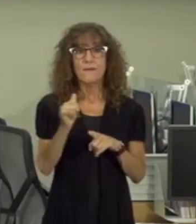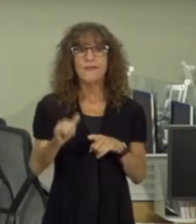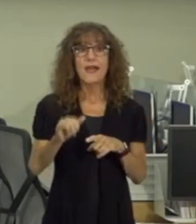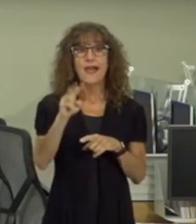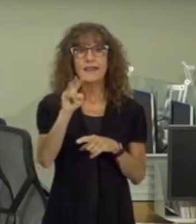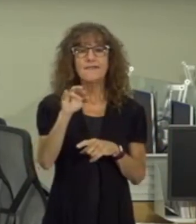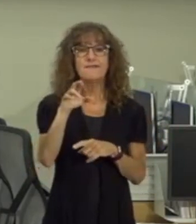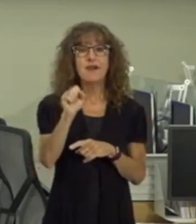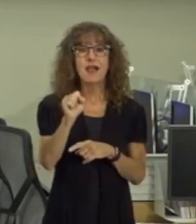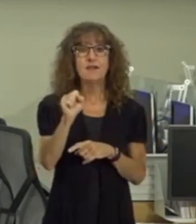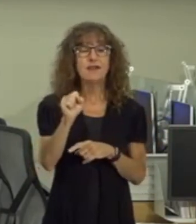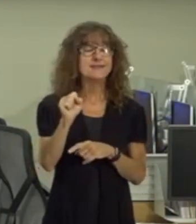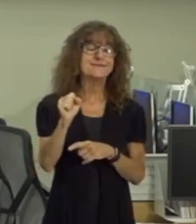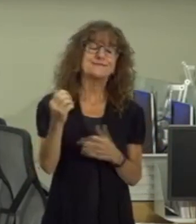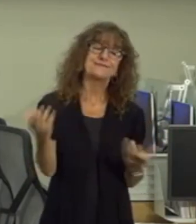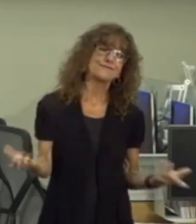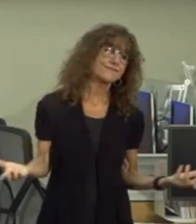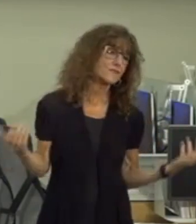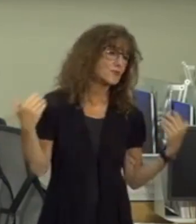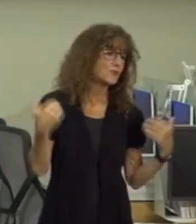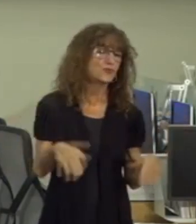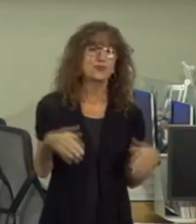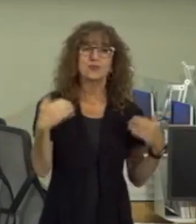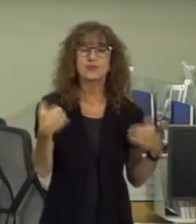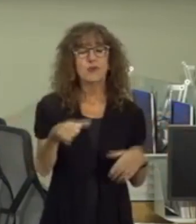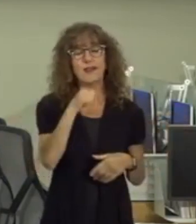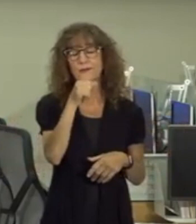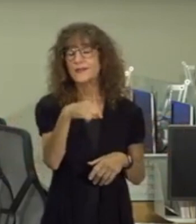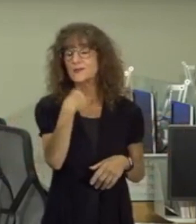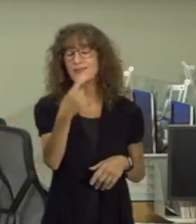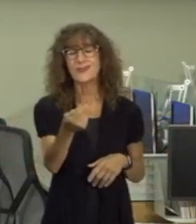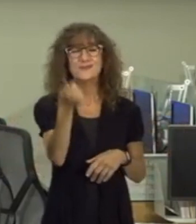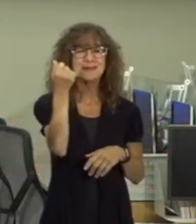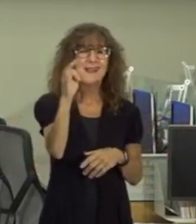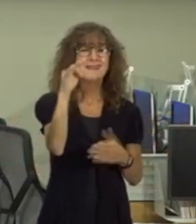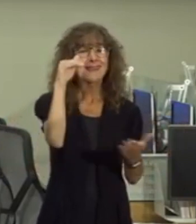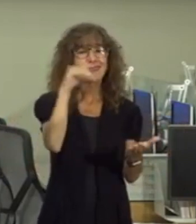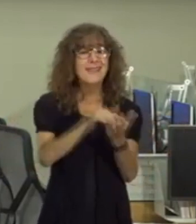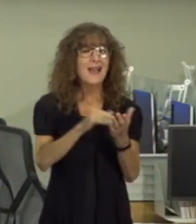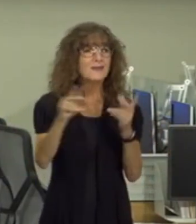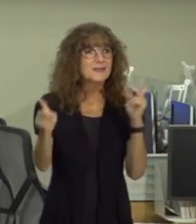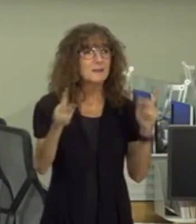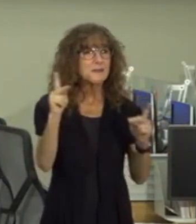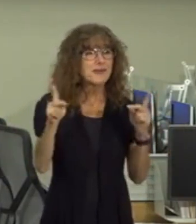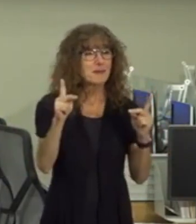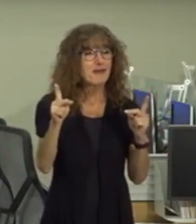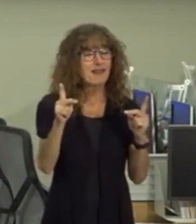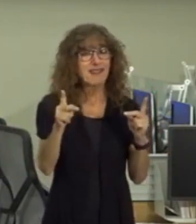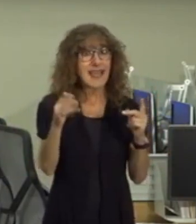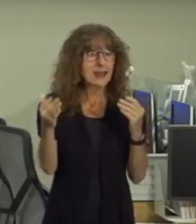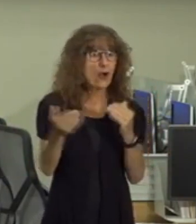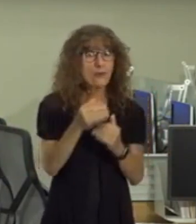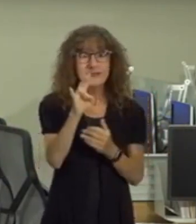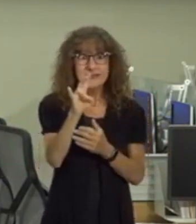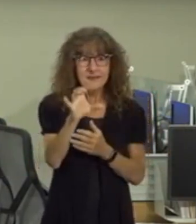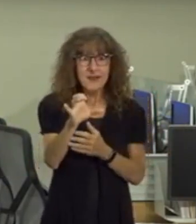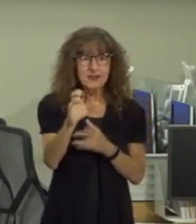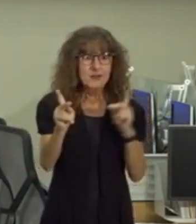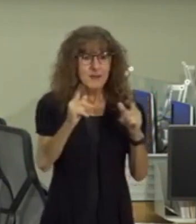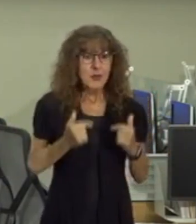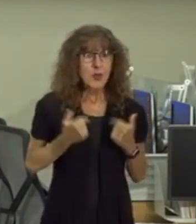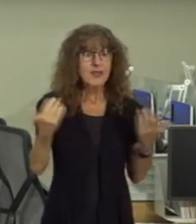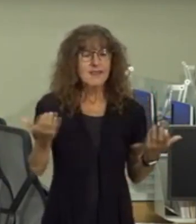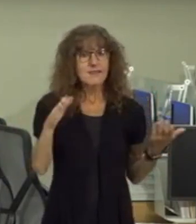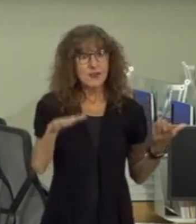I don't have to tell you what that means for us nineteen thousand people and close to 700 of our residents